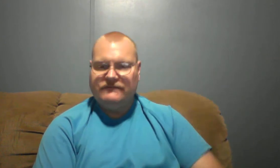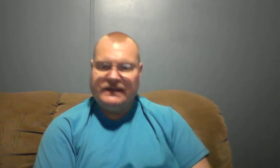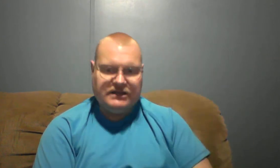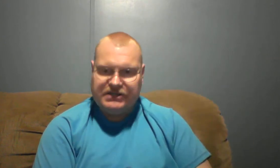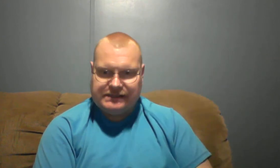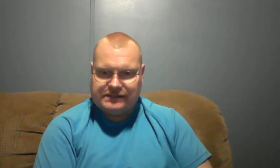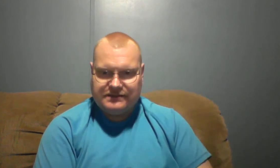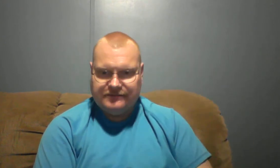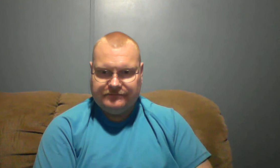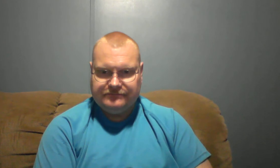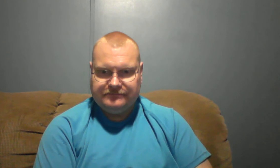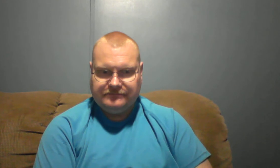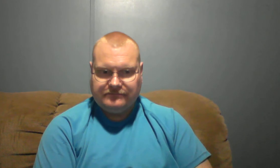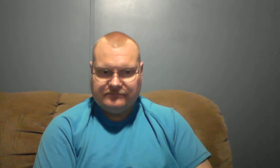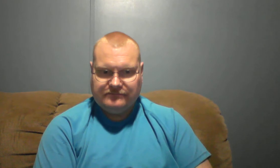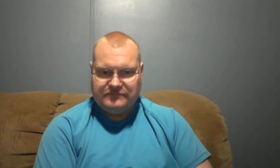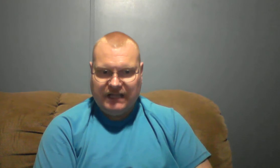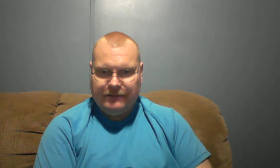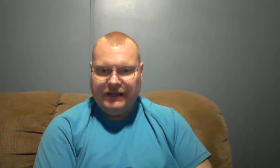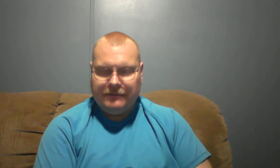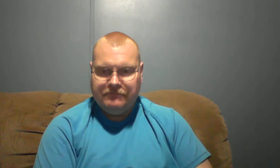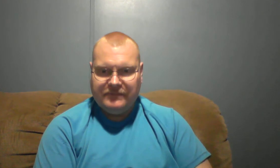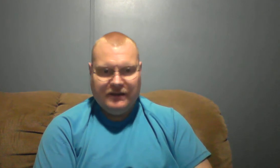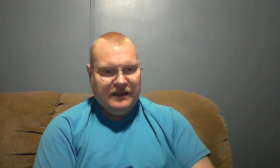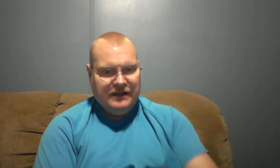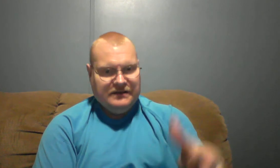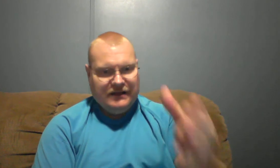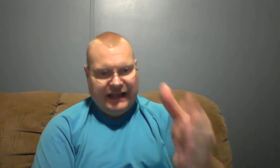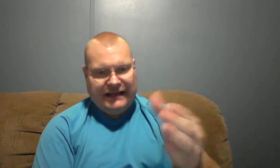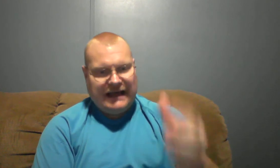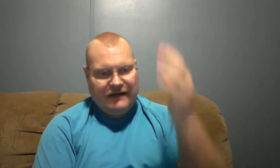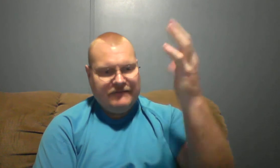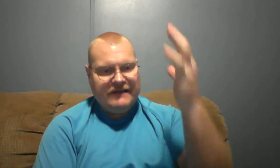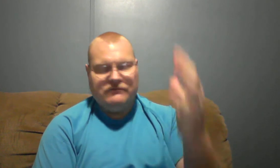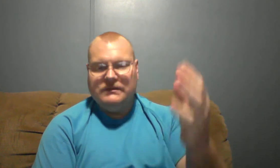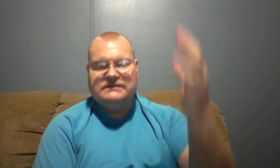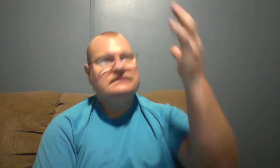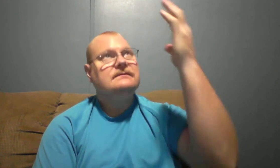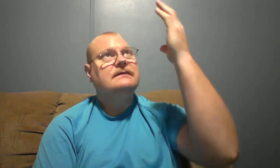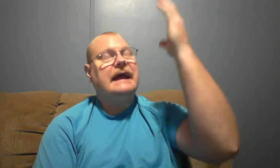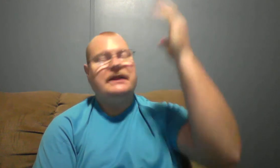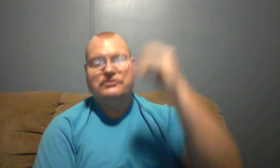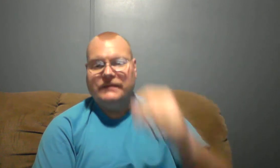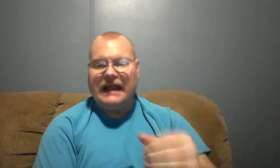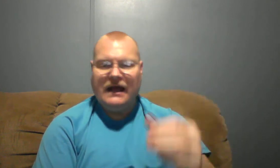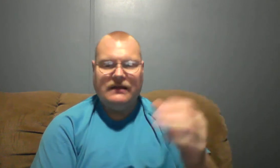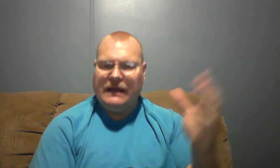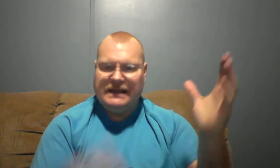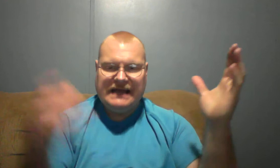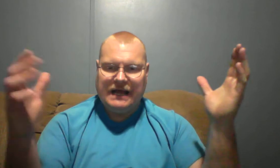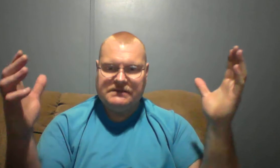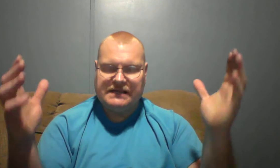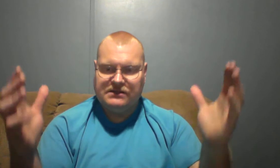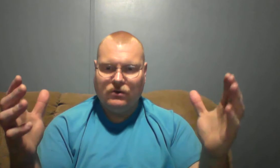feet of Jesus. Amen. In thy faithfulness, answer me. How many times has the Lord